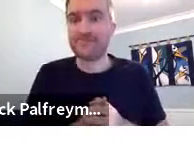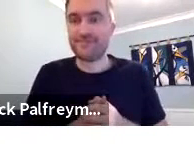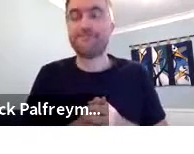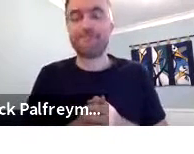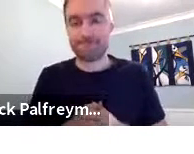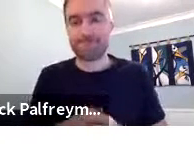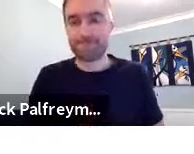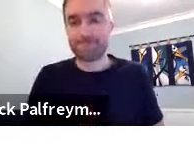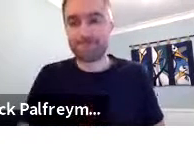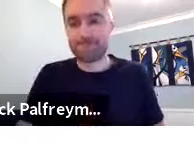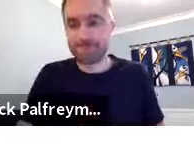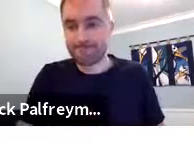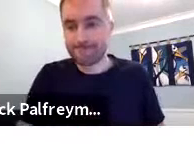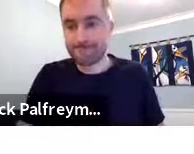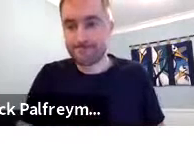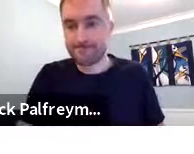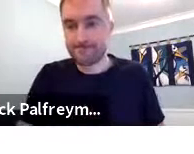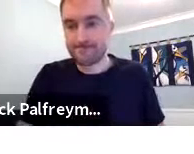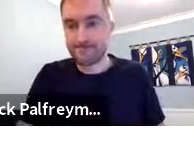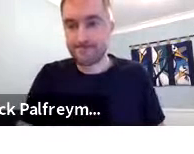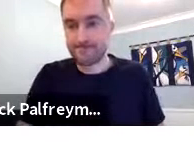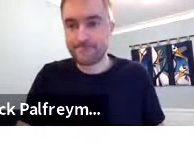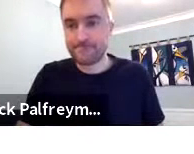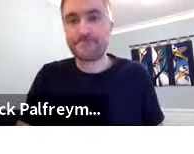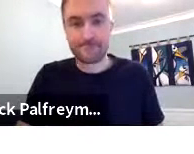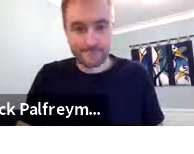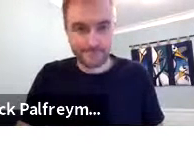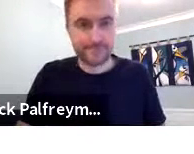using that particular initialisation to convey that.